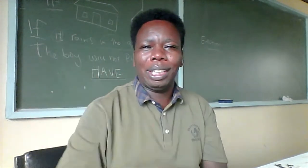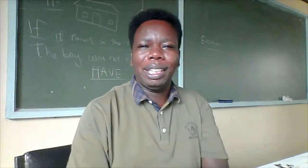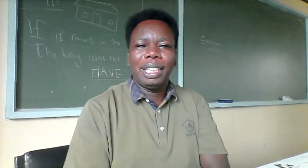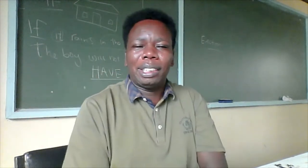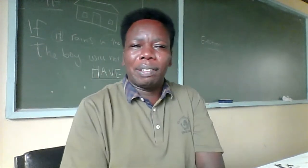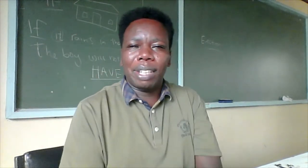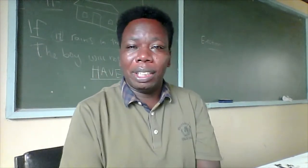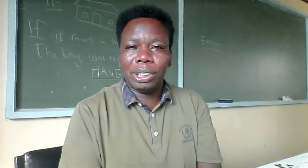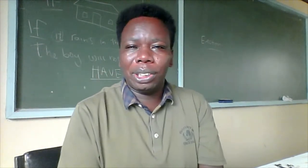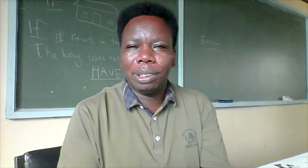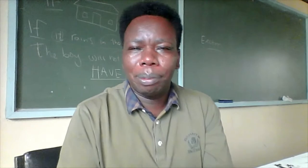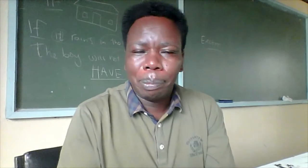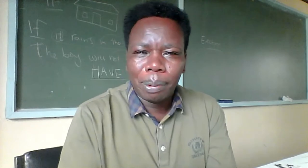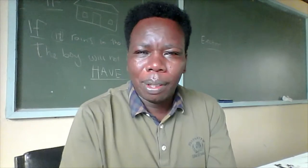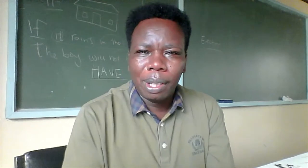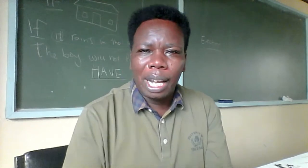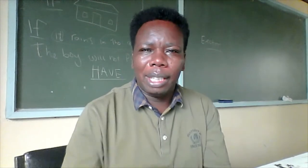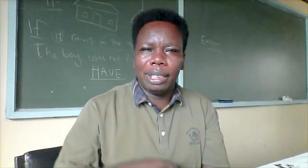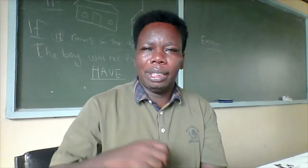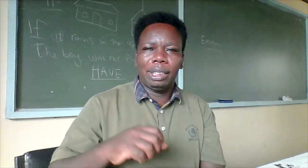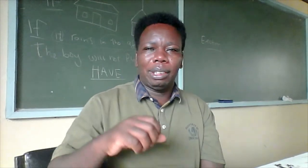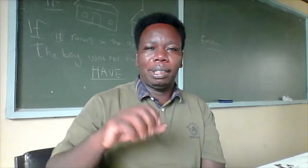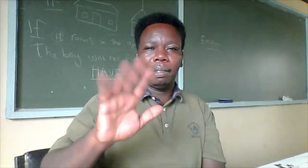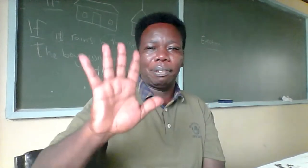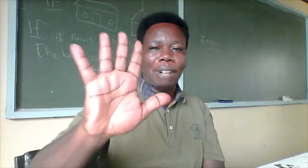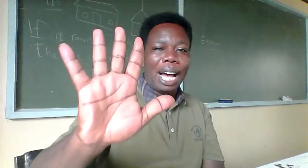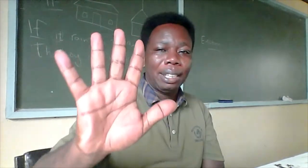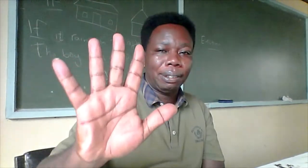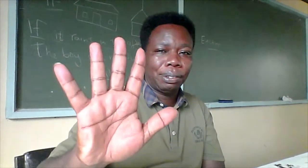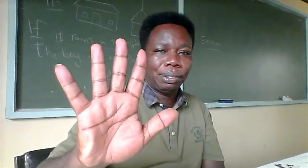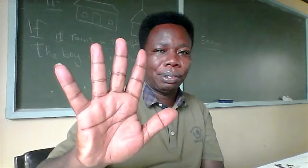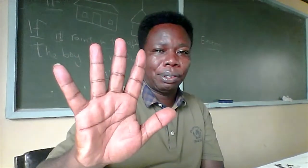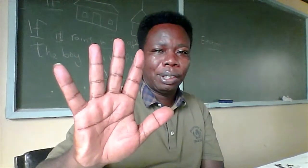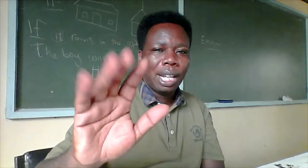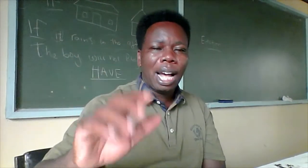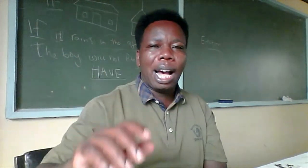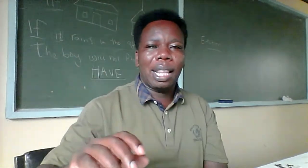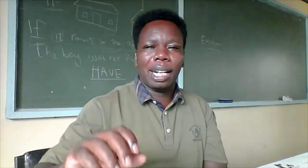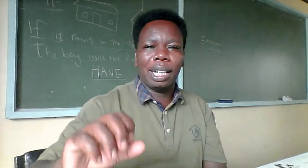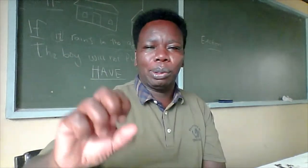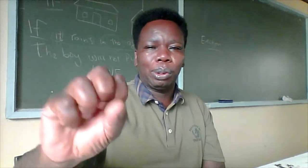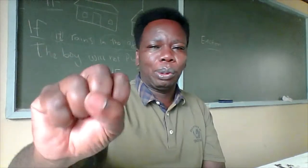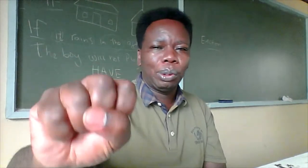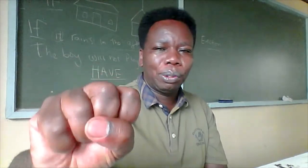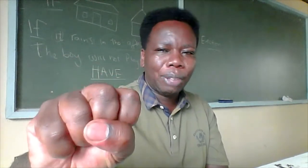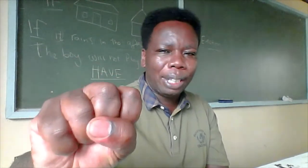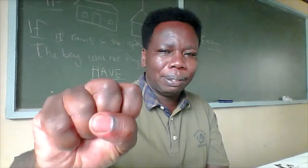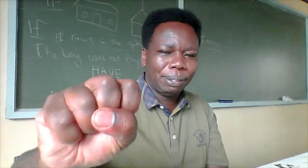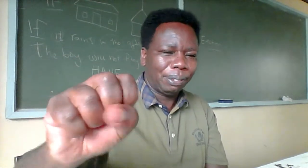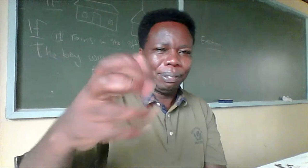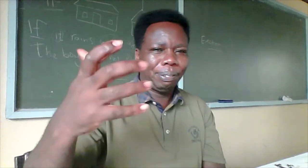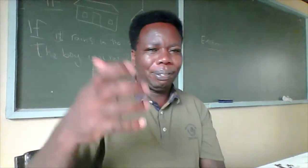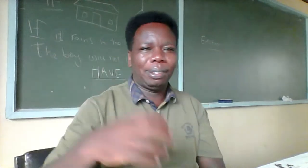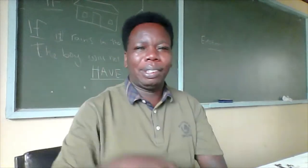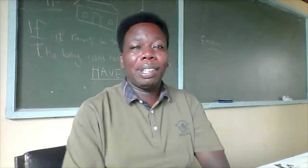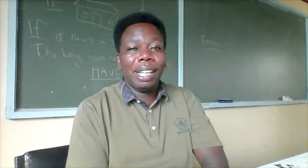it's variation i did five other guys would do five it's okay